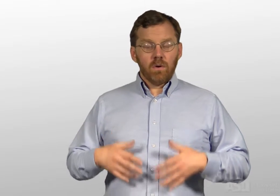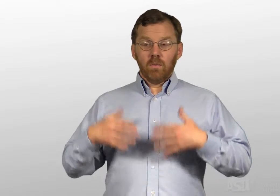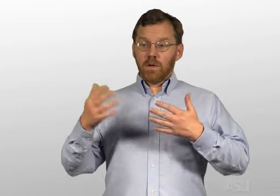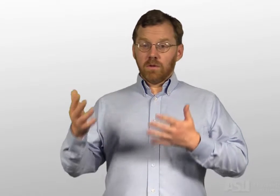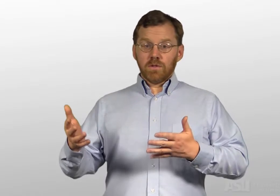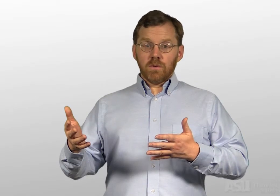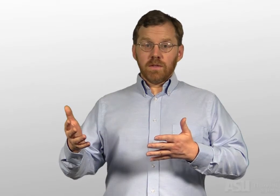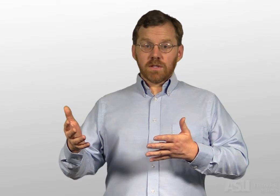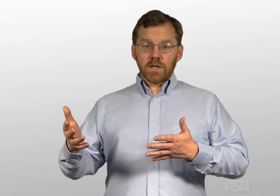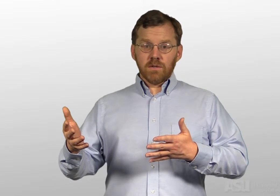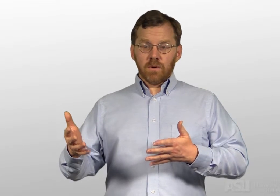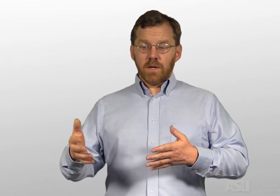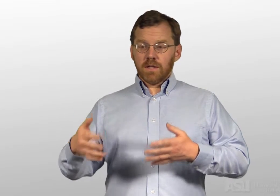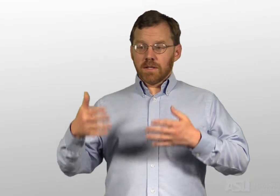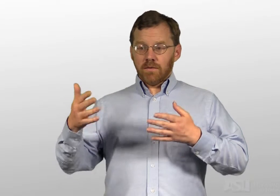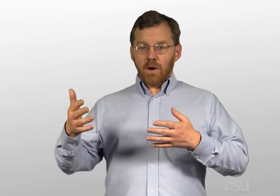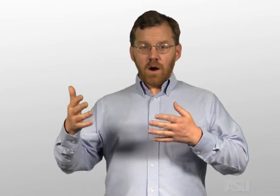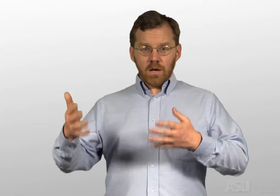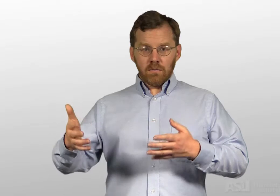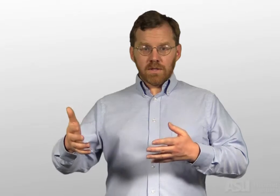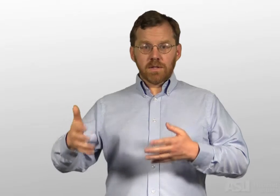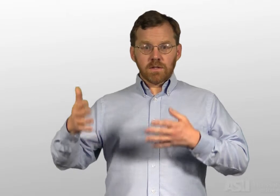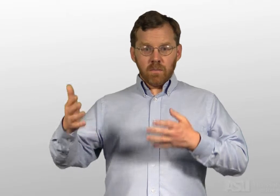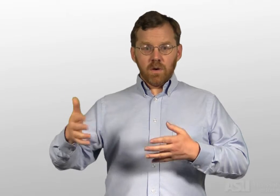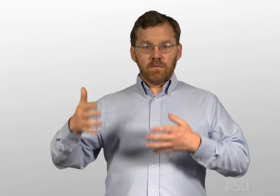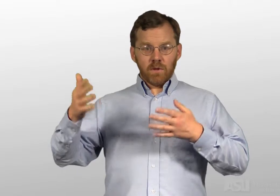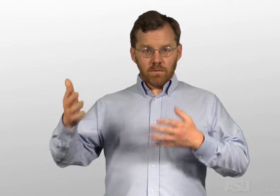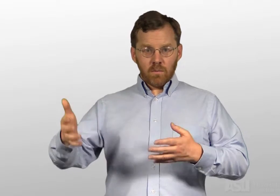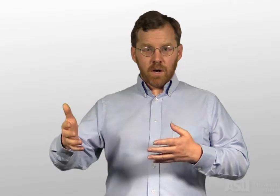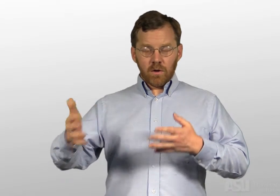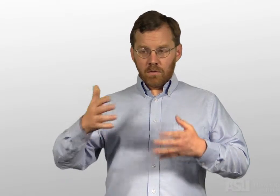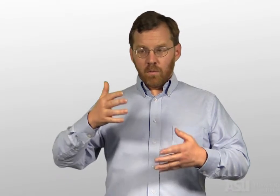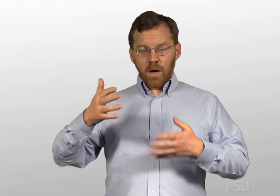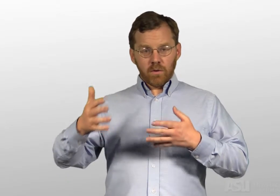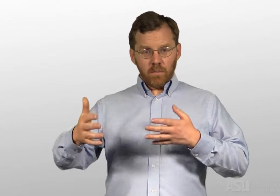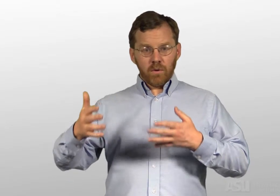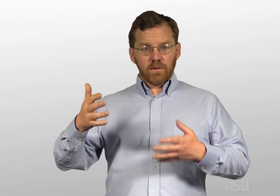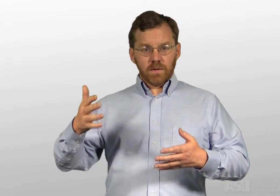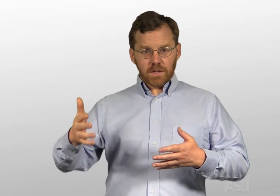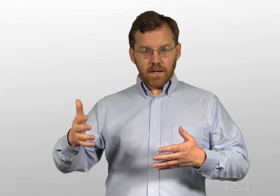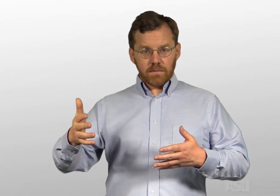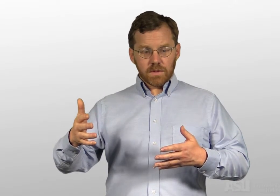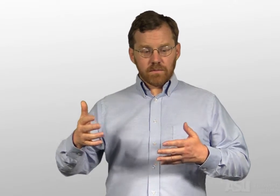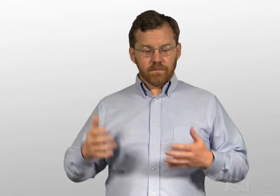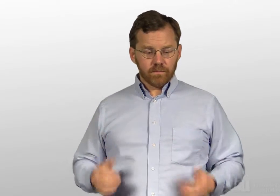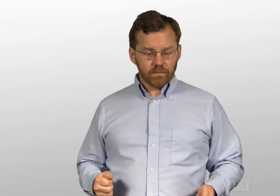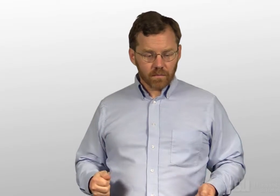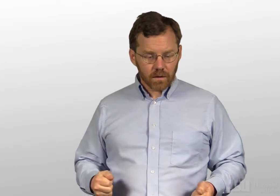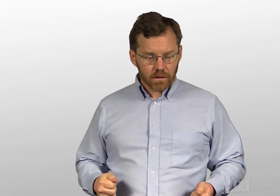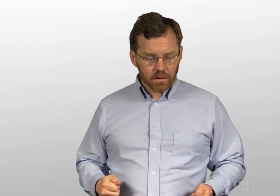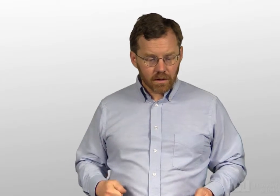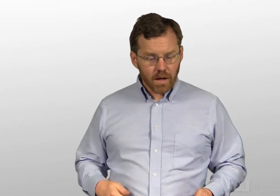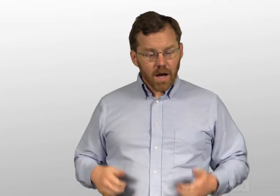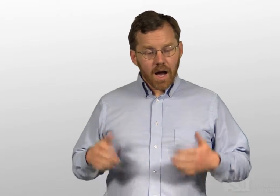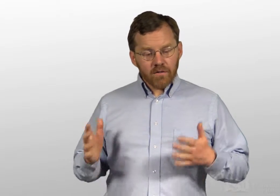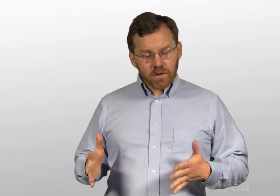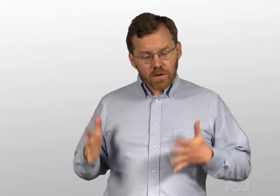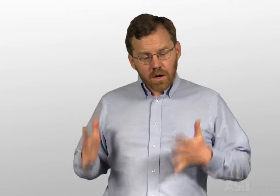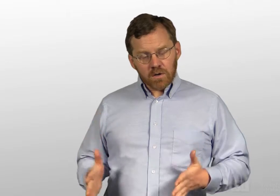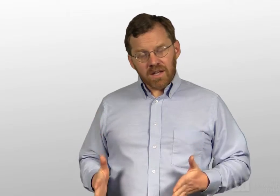what you could do on the discussion board is give arguments in support of one or both of those claims. I've also argued that